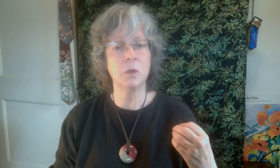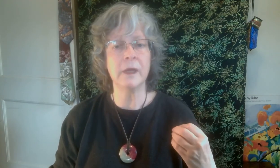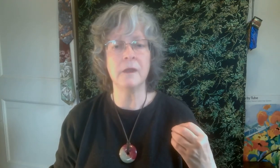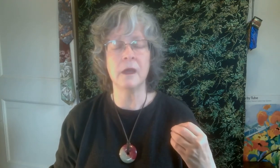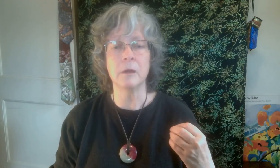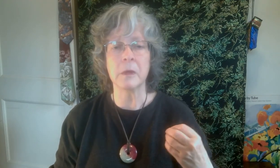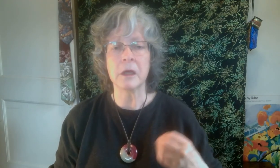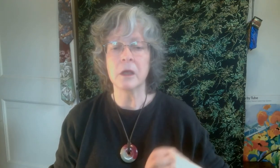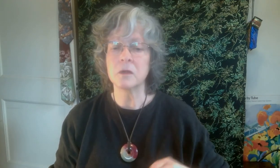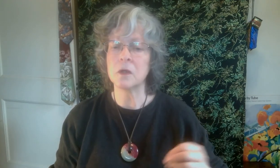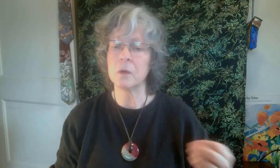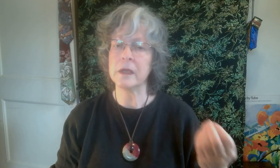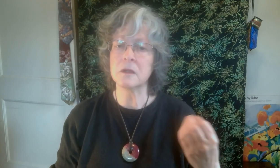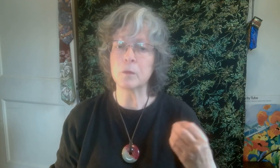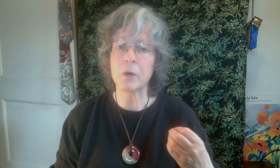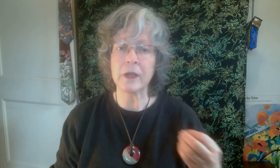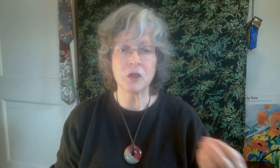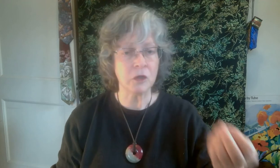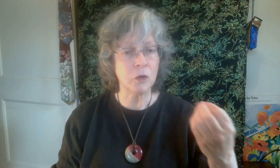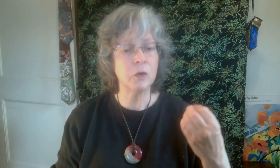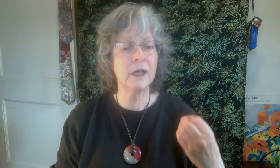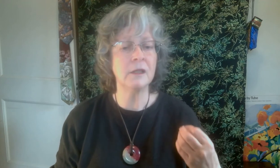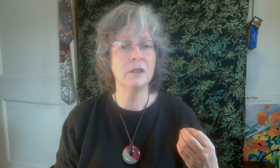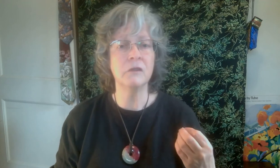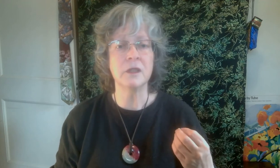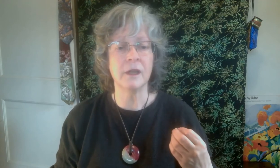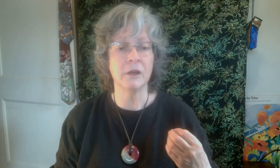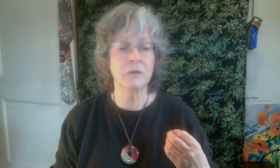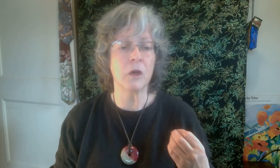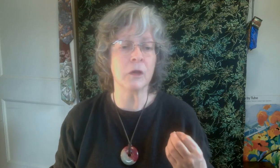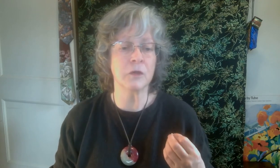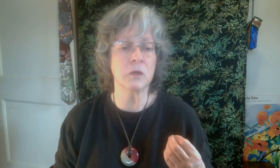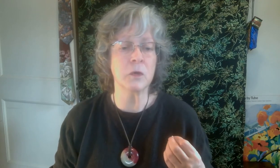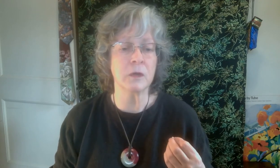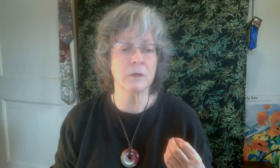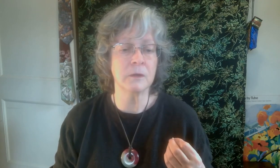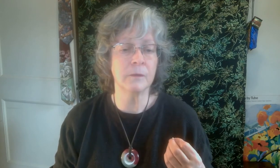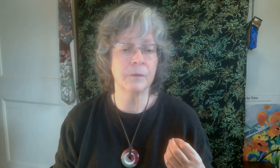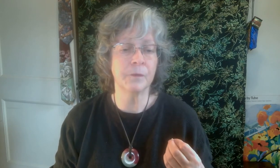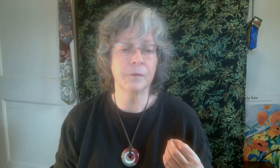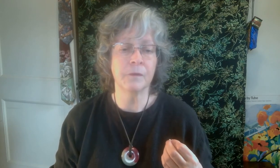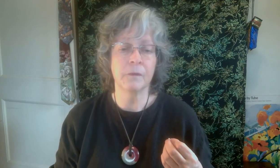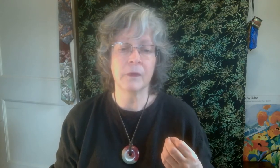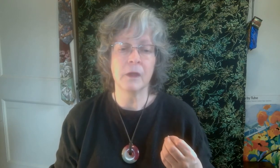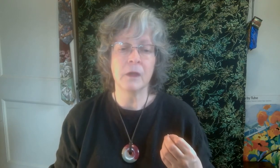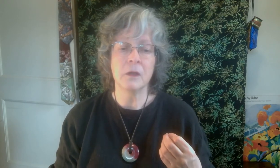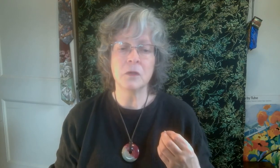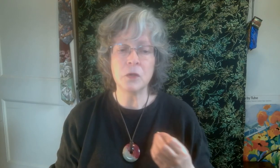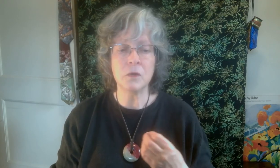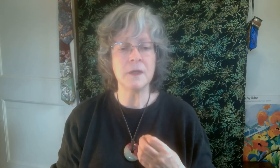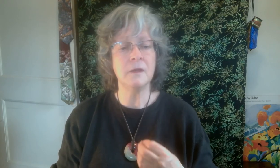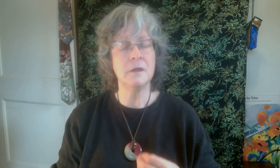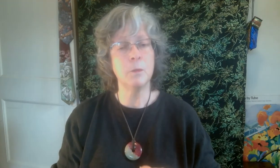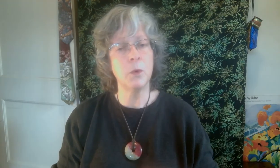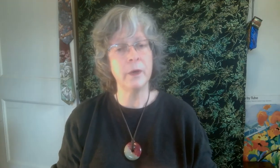them. So inspiration, creativity of all sorts. So using these points,